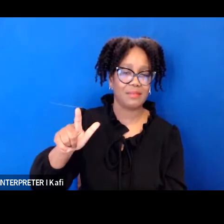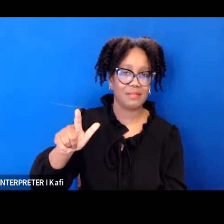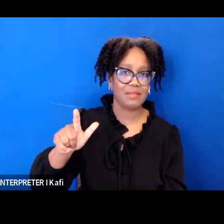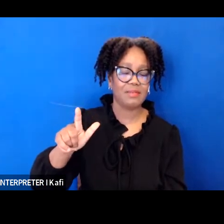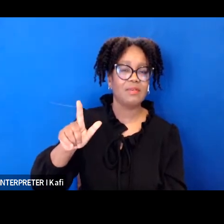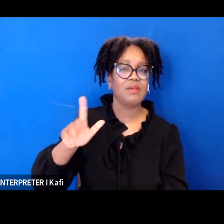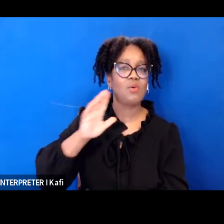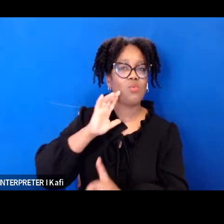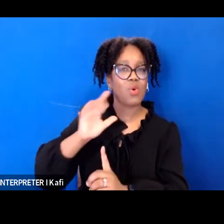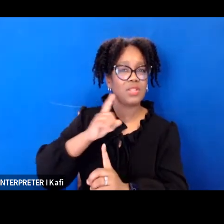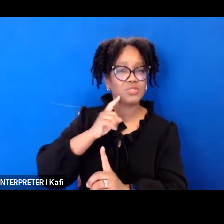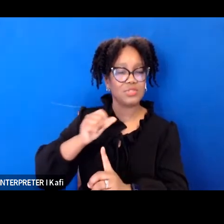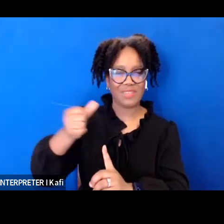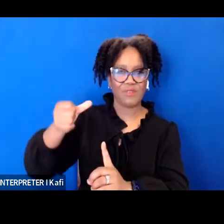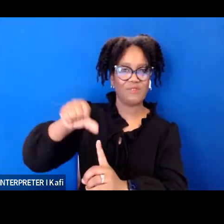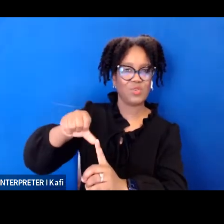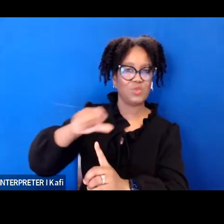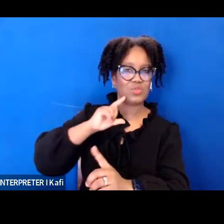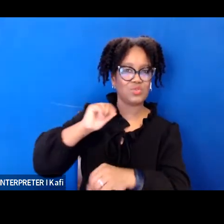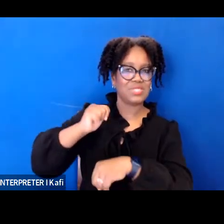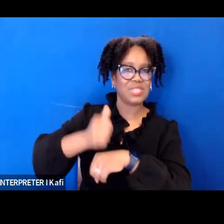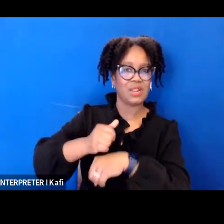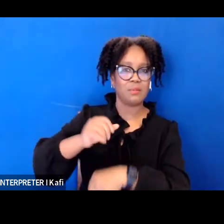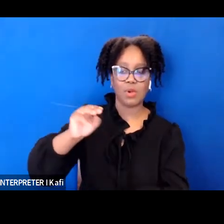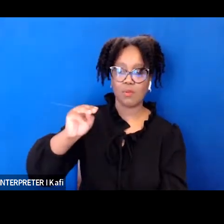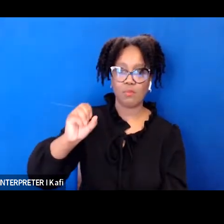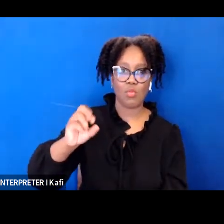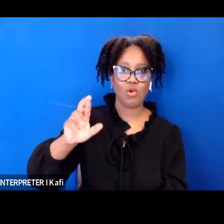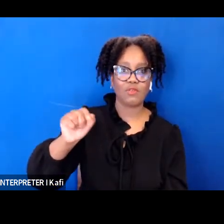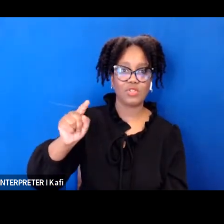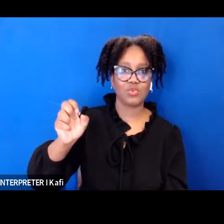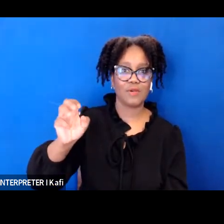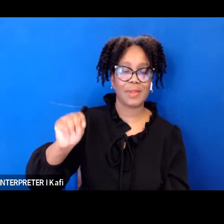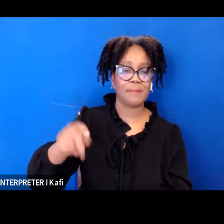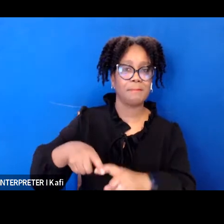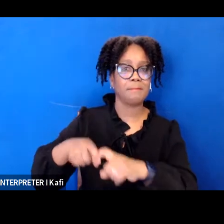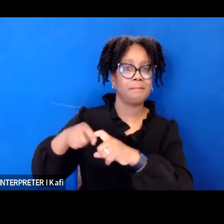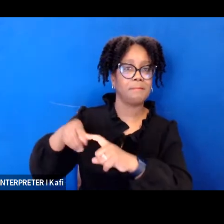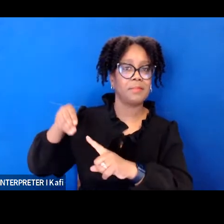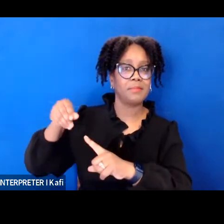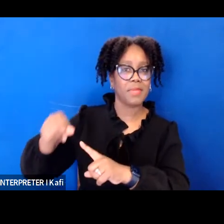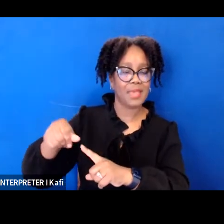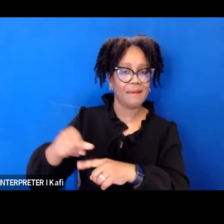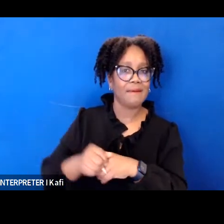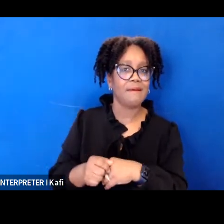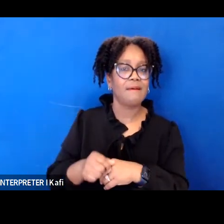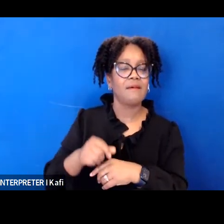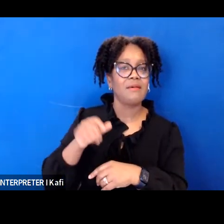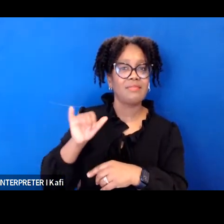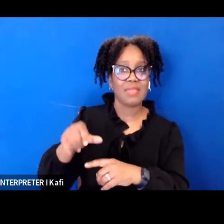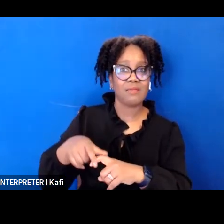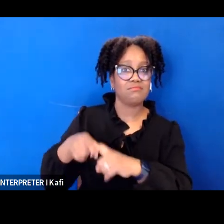moratorium specifically designed to keep renters in their homes during the coveted pandemic although the decision was later